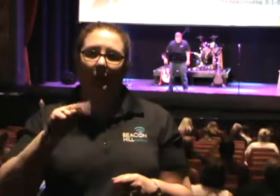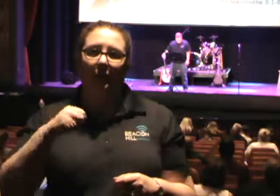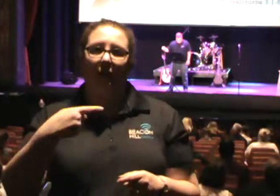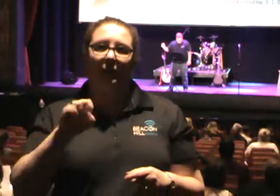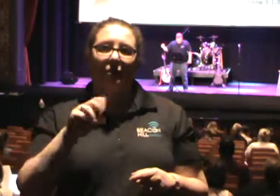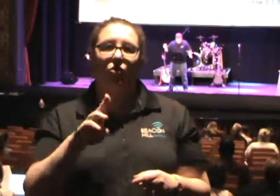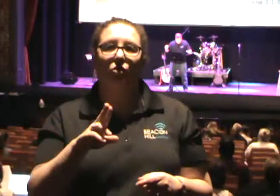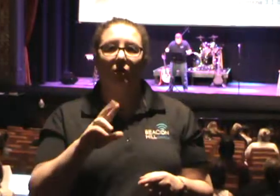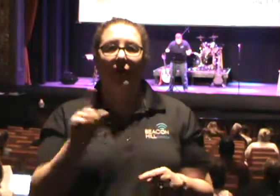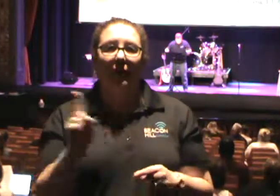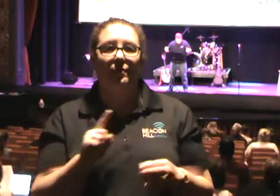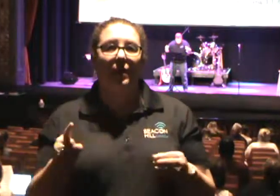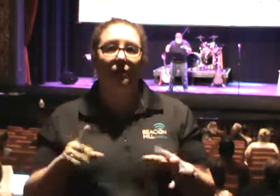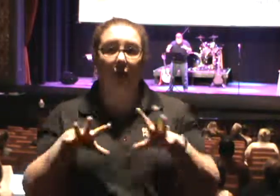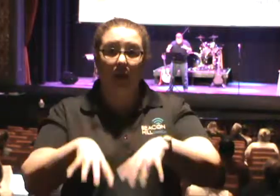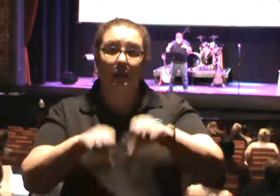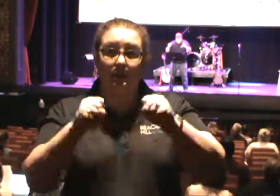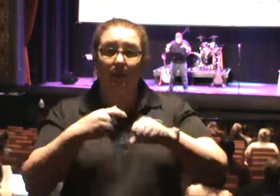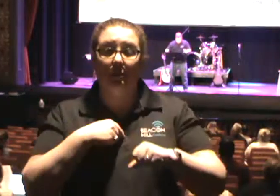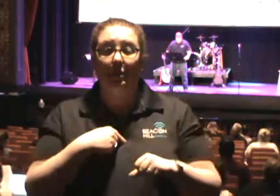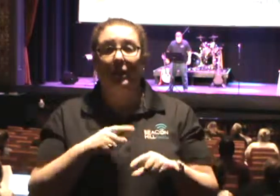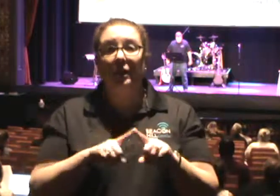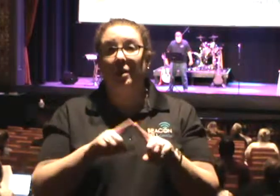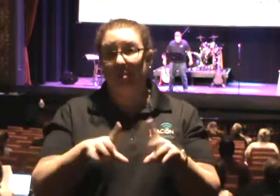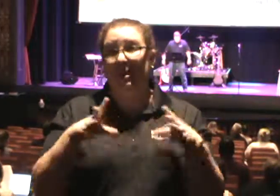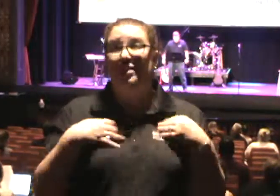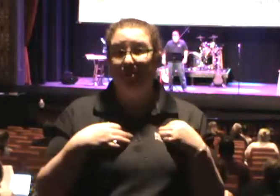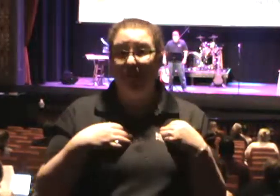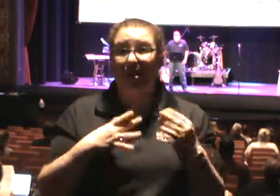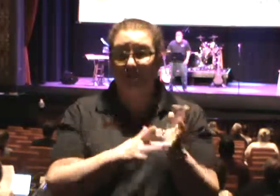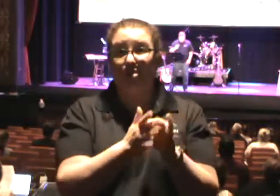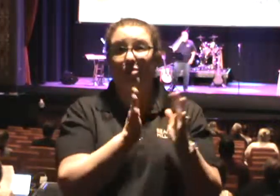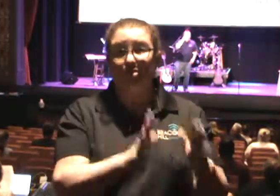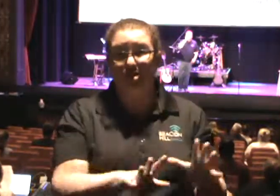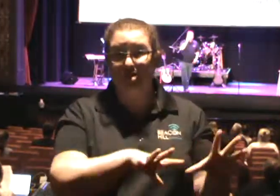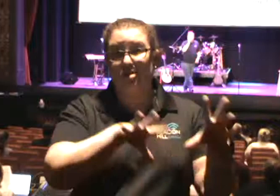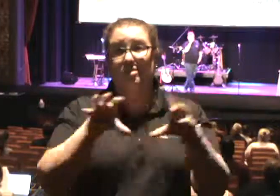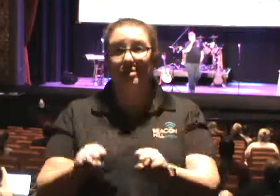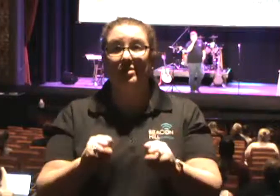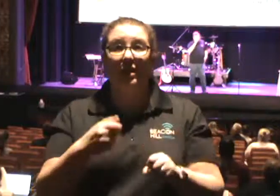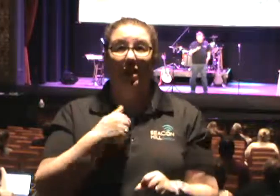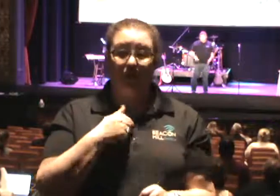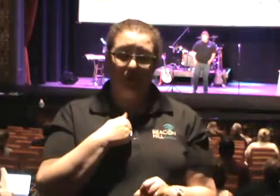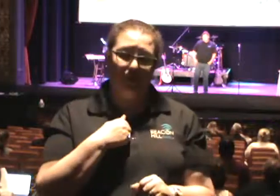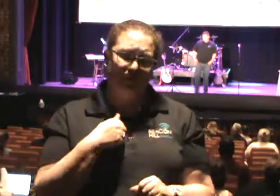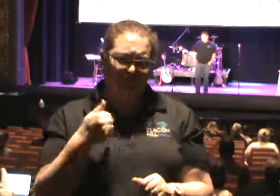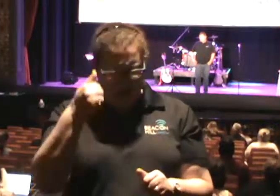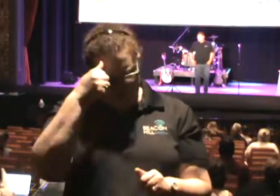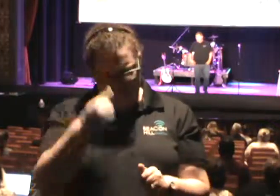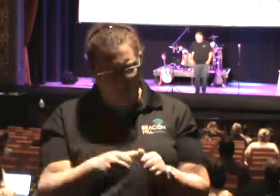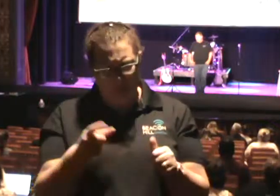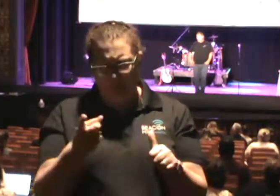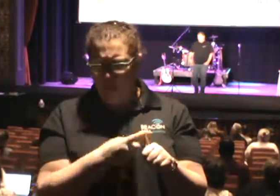But I've had so-called saints in the church attack me. You know, I remember at my first pastor,